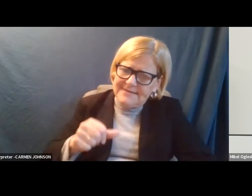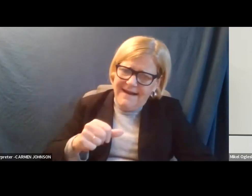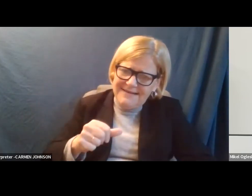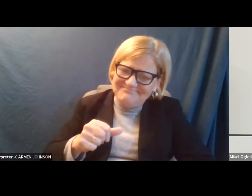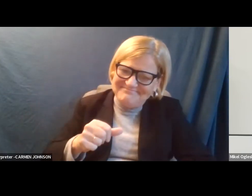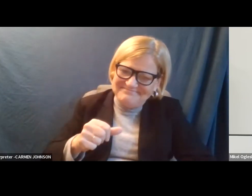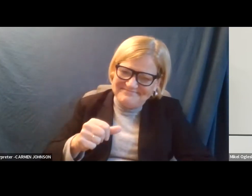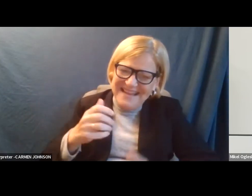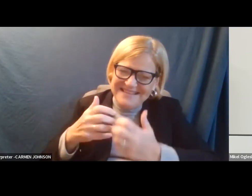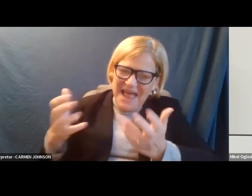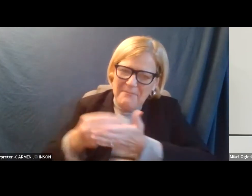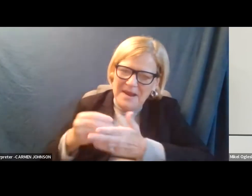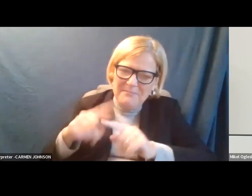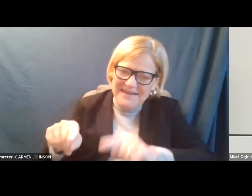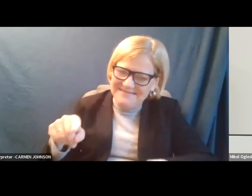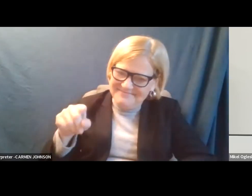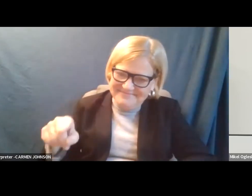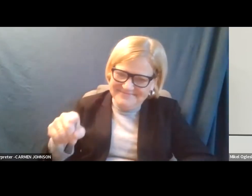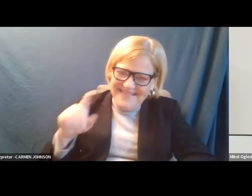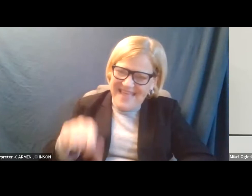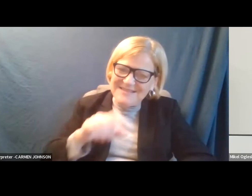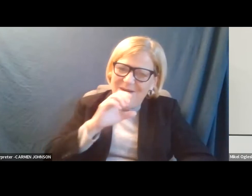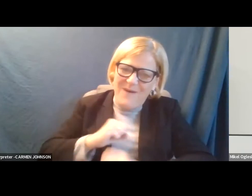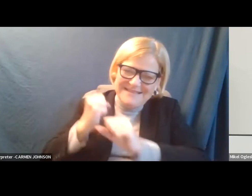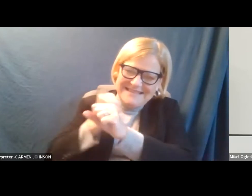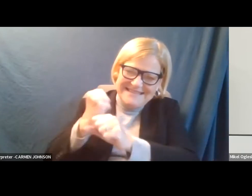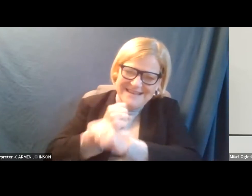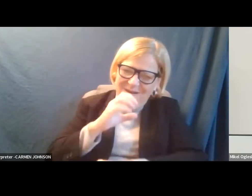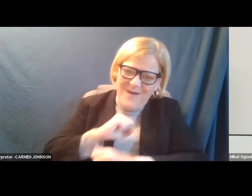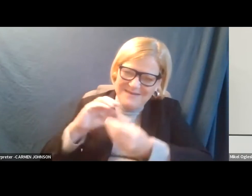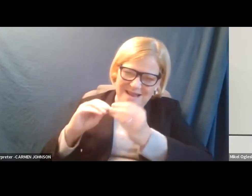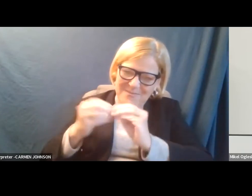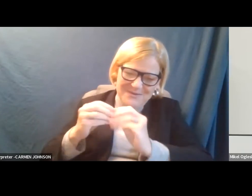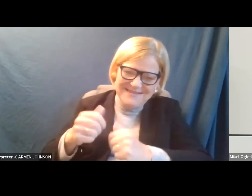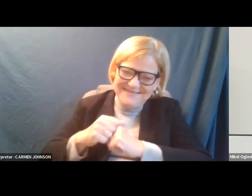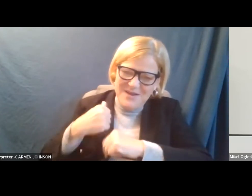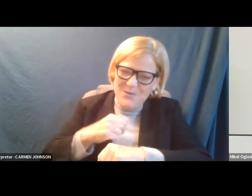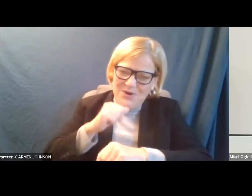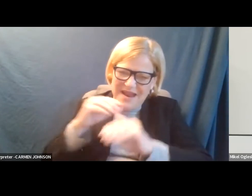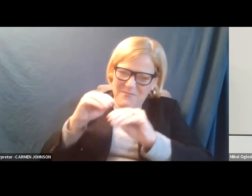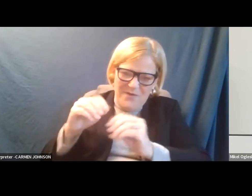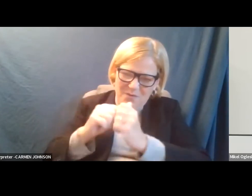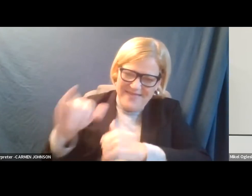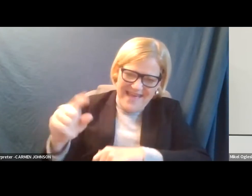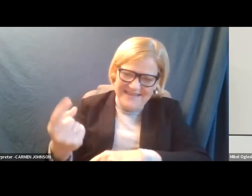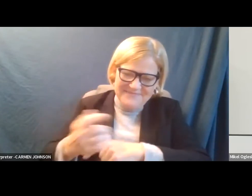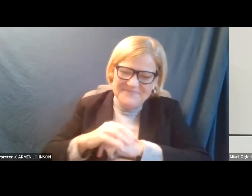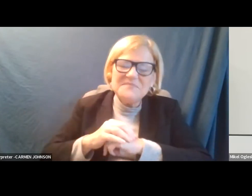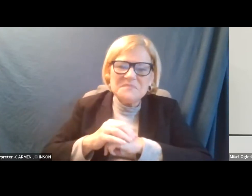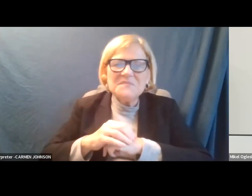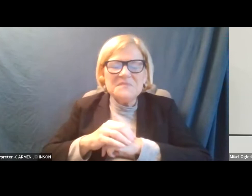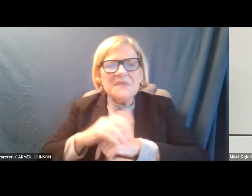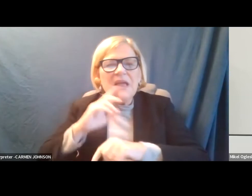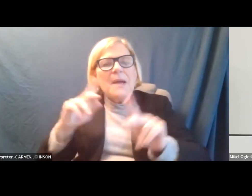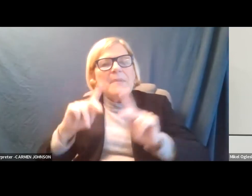it's, it is a lot of money, but now that that's, those are old statistics and old numbers and that we're not moving forward with, um, as far as